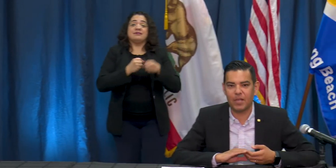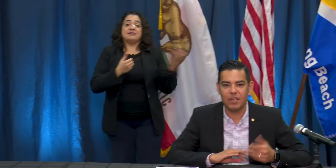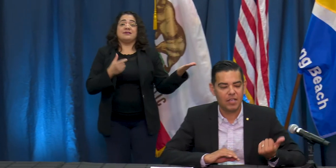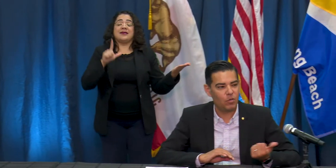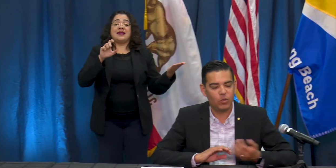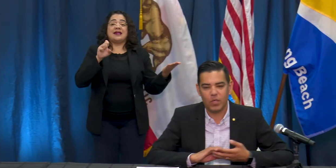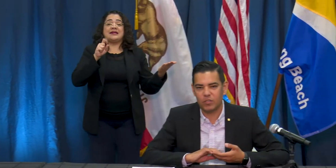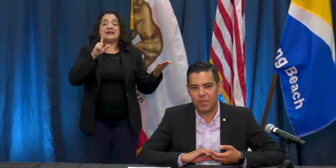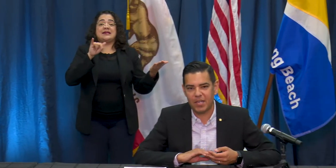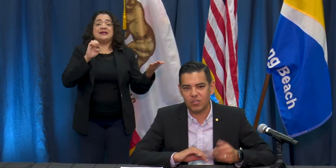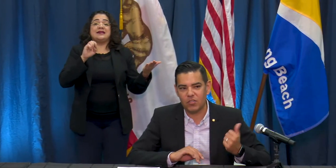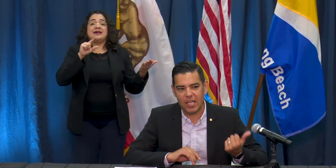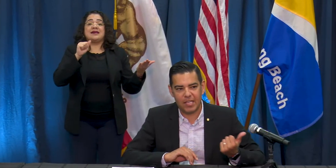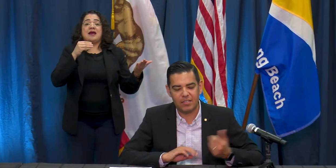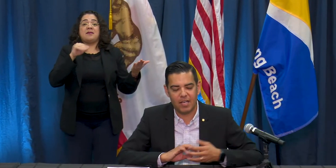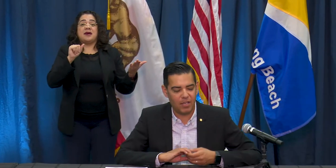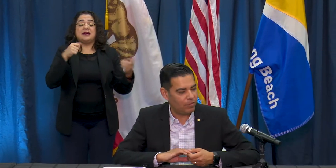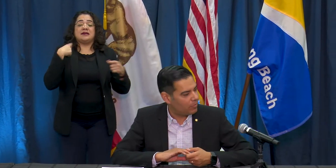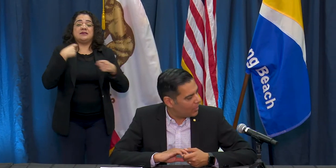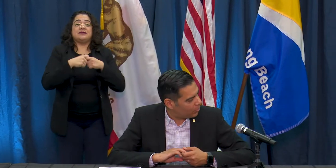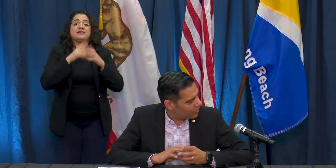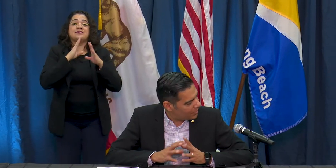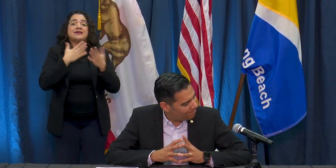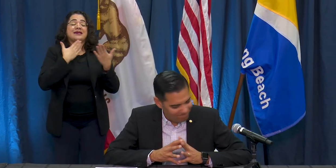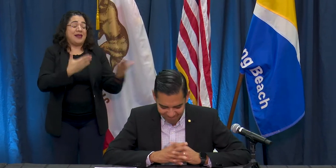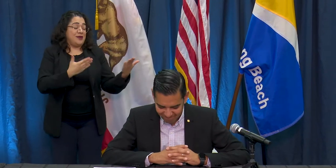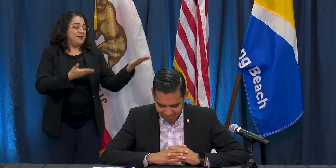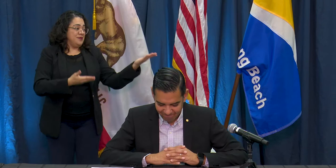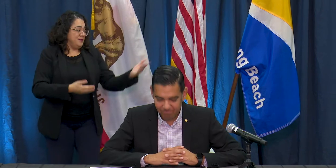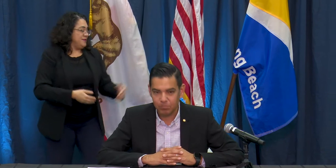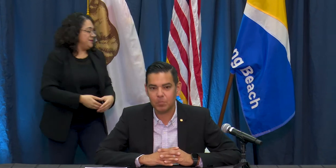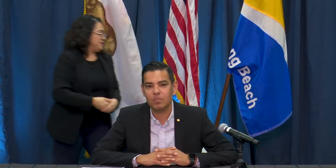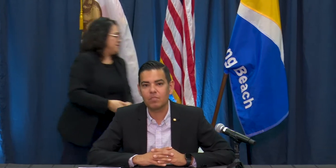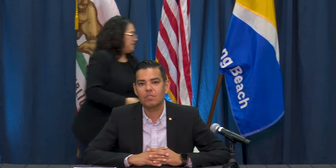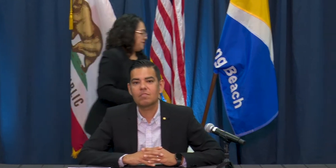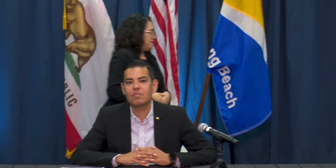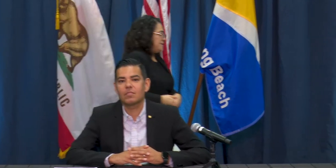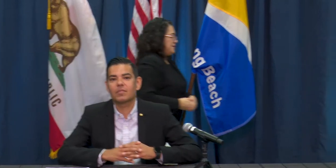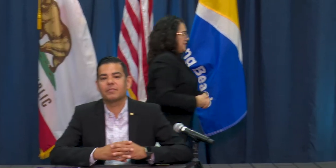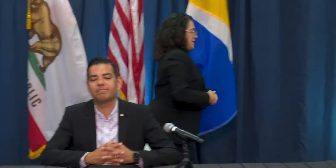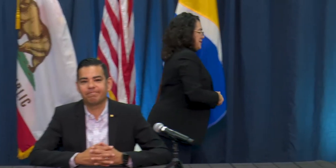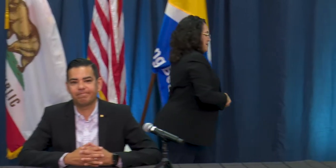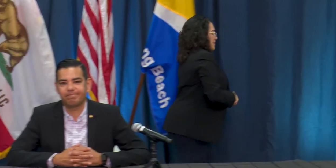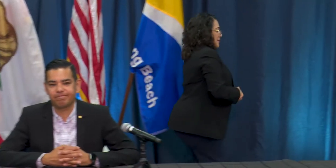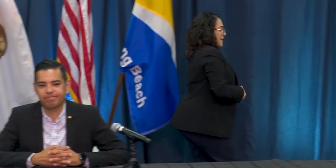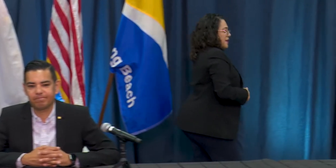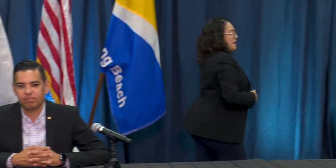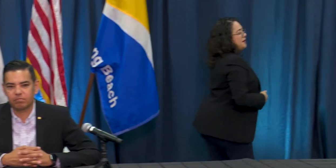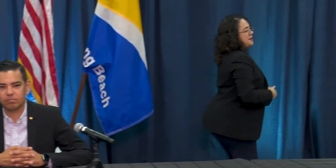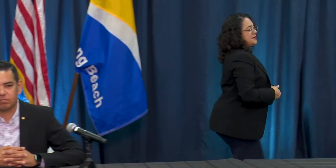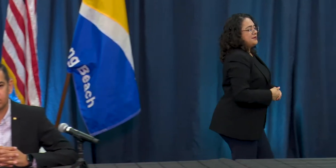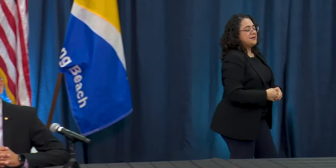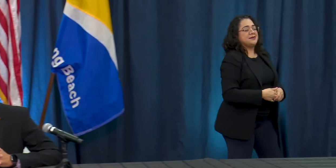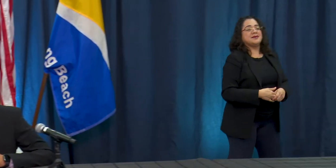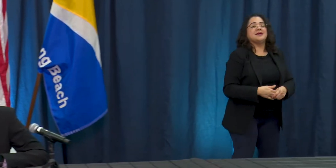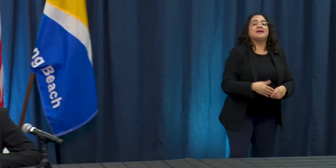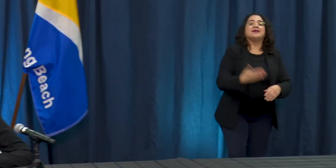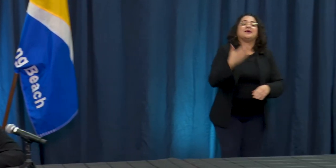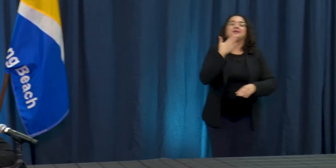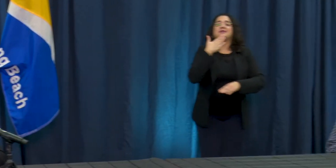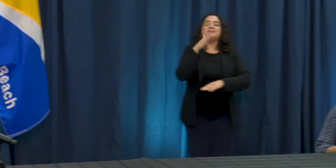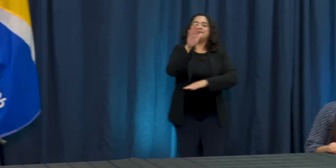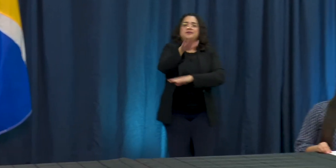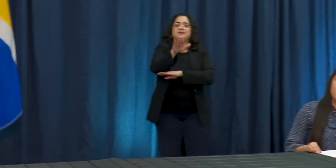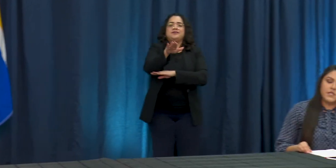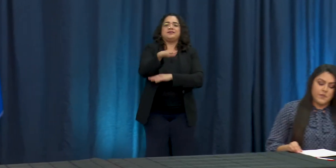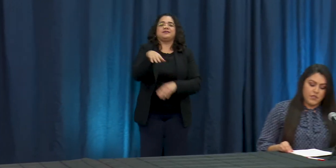Leslie Gamma. We'll do it in Spanish and thank you Leslie. Yeah. Buenas tardes. Algunos de los temas claves que el alcalde